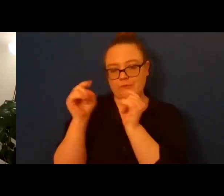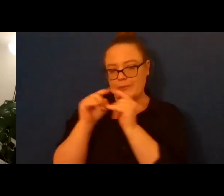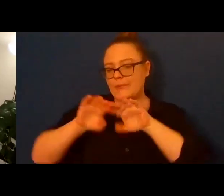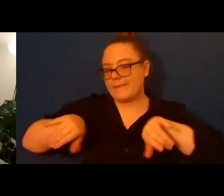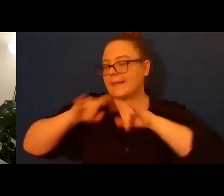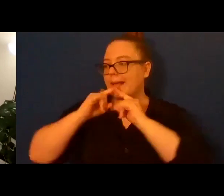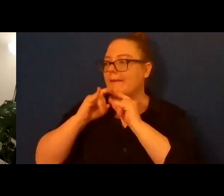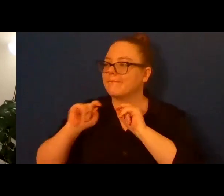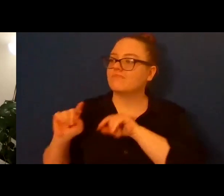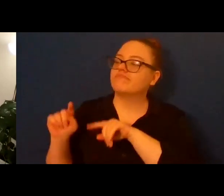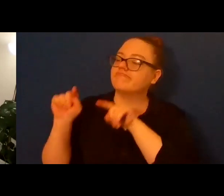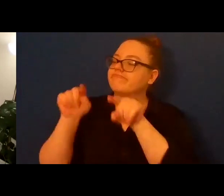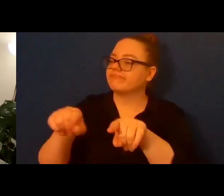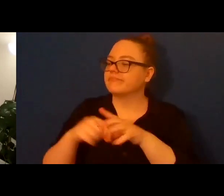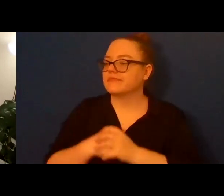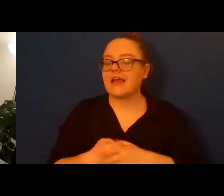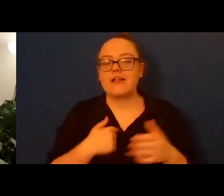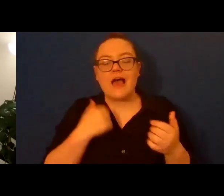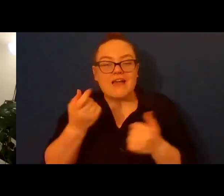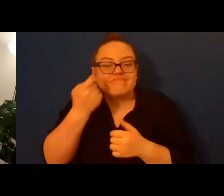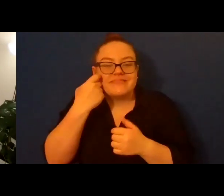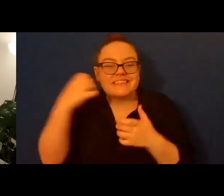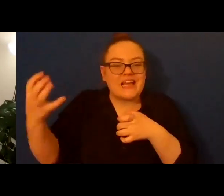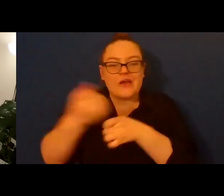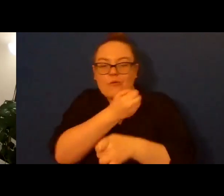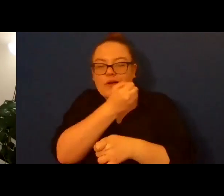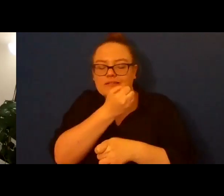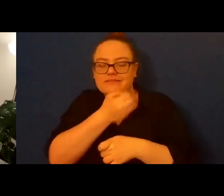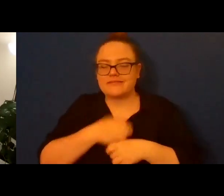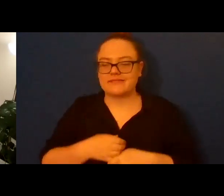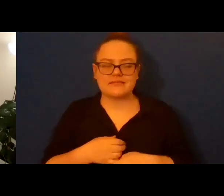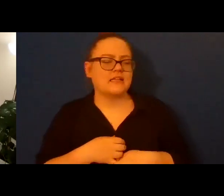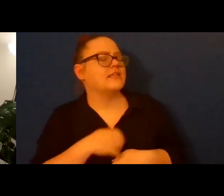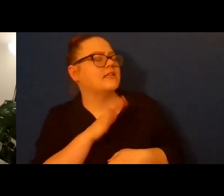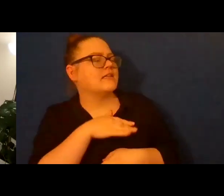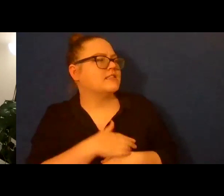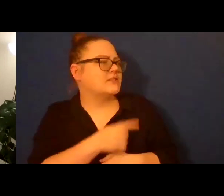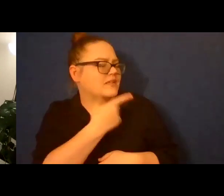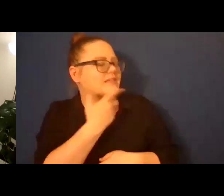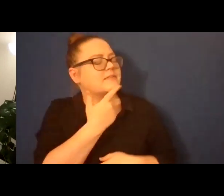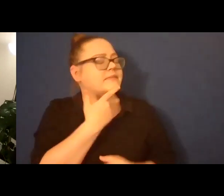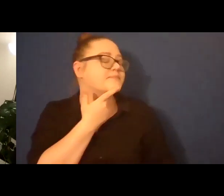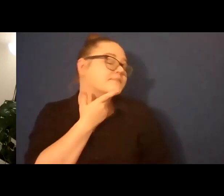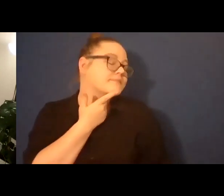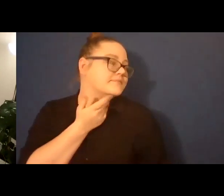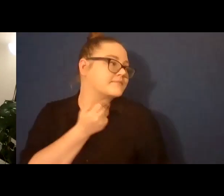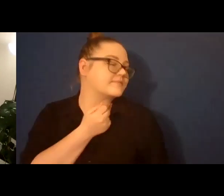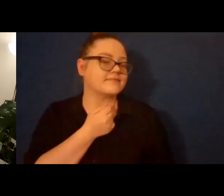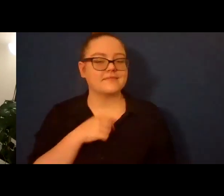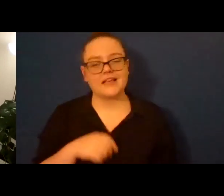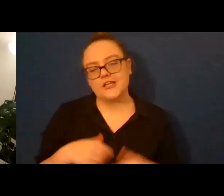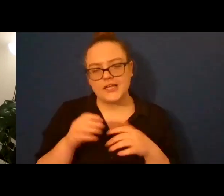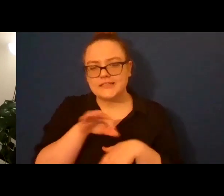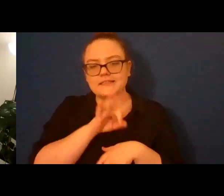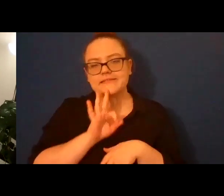race and was buoyant with my victory. Are you a lesbian? Eloise asked me. Smug is only a nine-year-old with a new word can